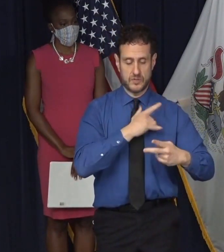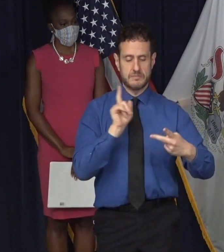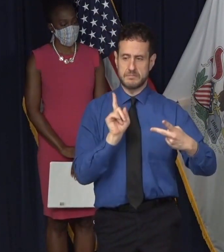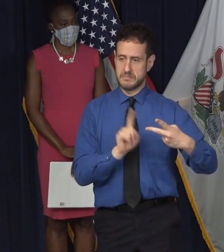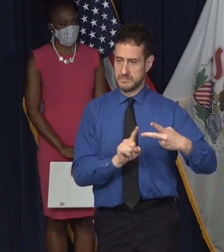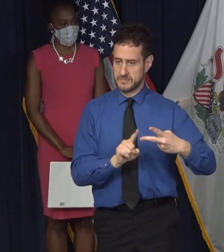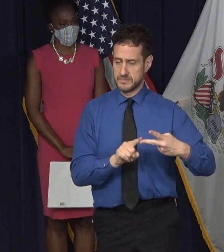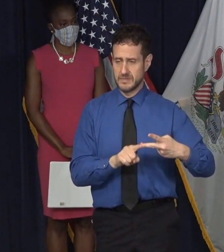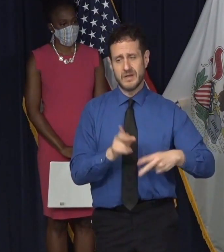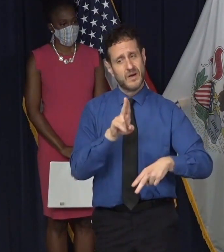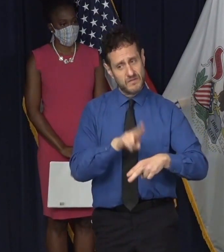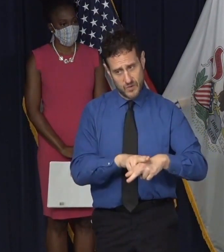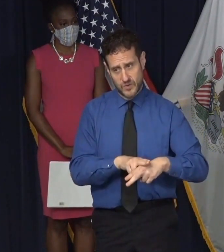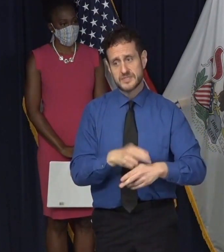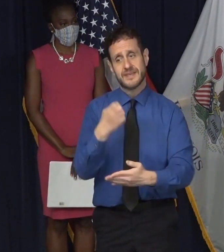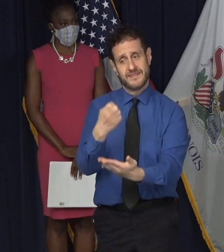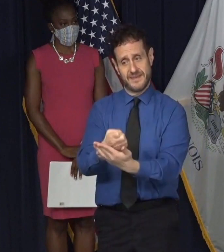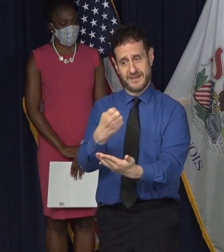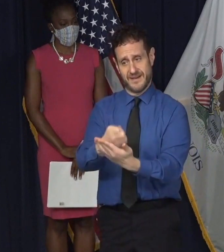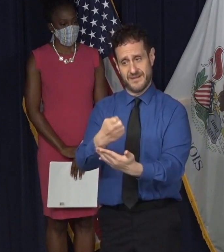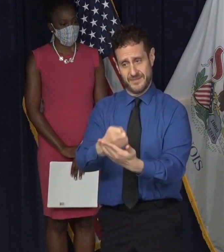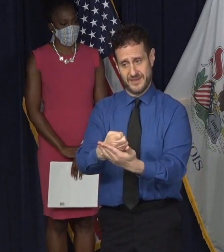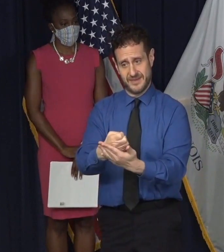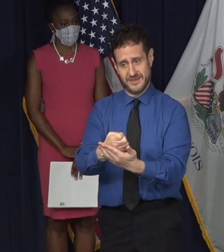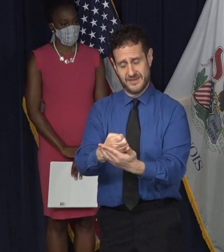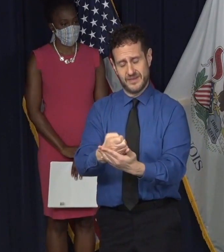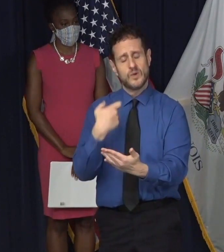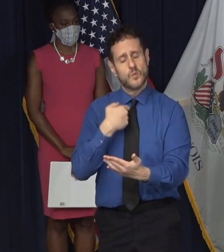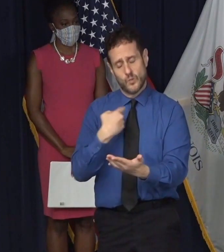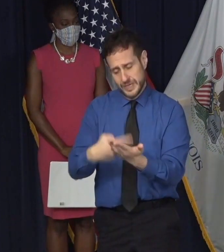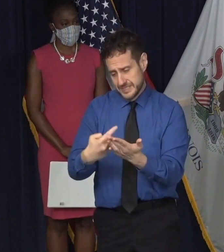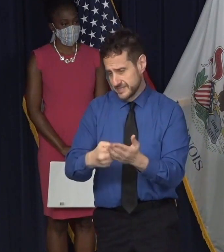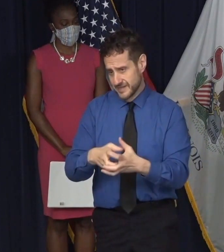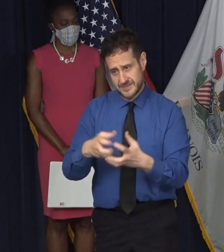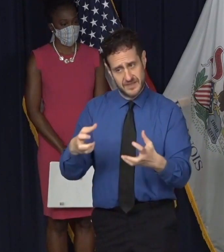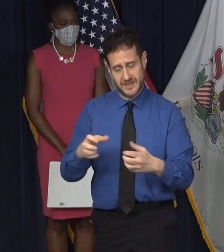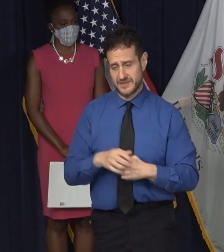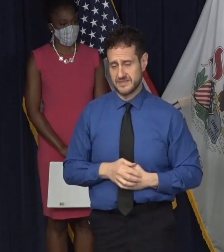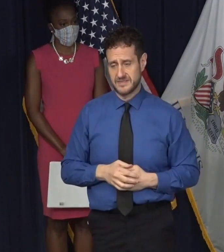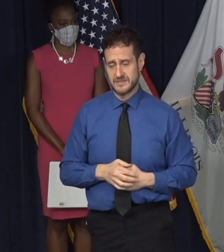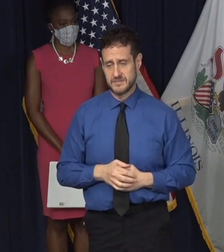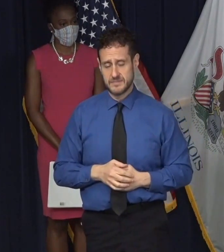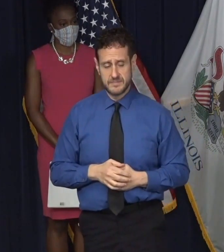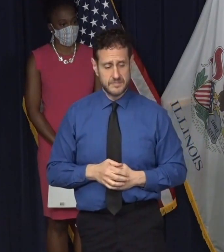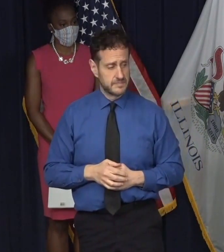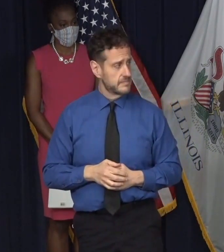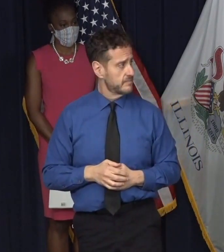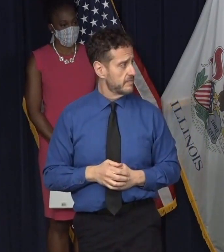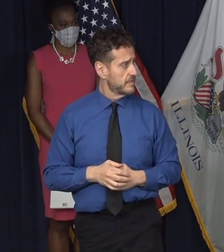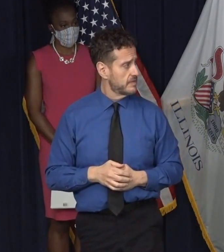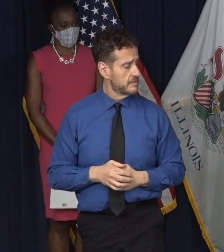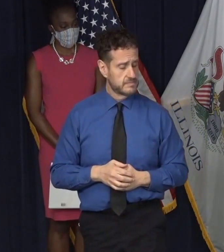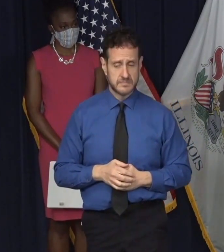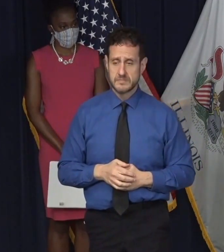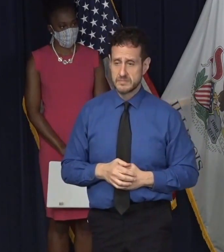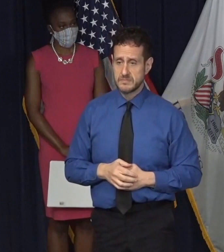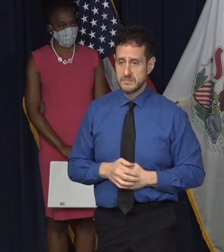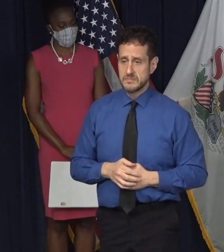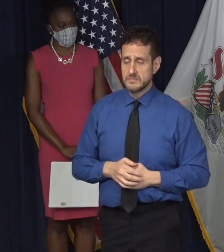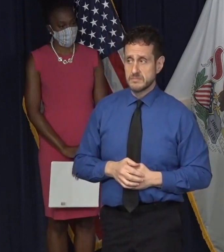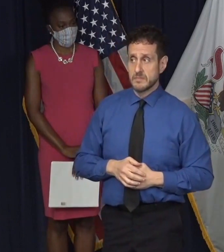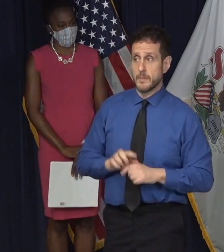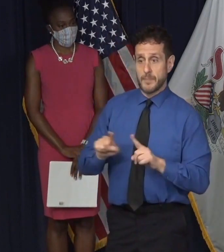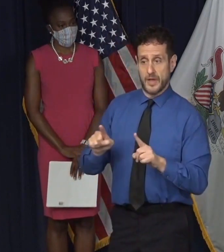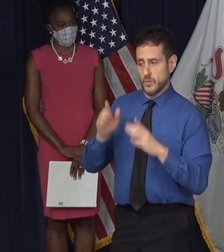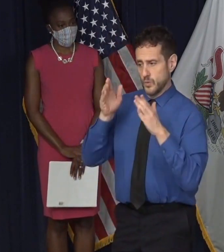consideration, of course, is our economy. We talk a lot about that, right? mean, uh, sort of at the same level as the economy. We're